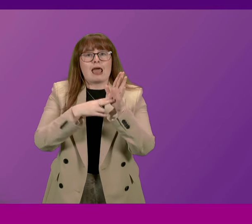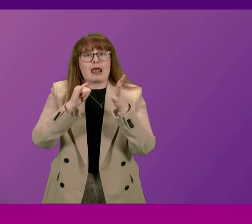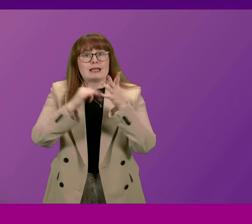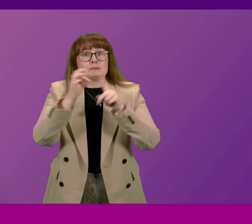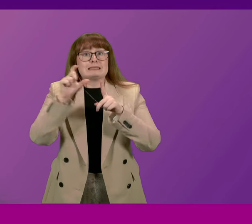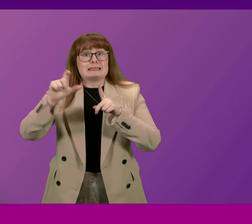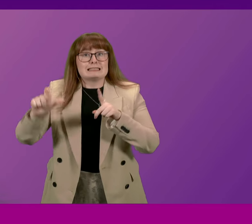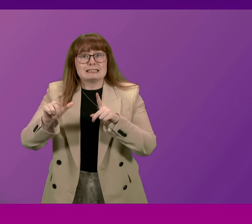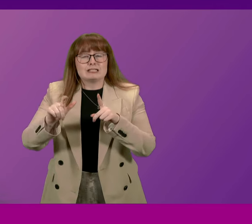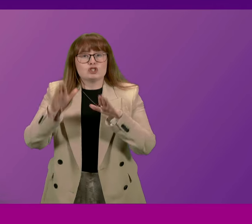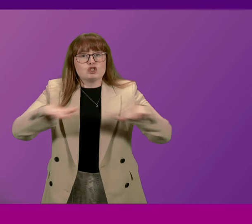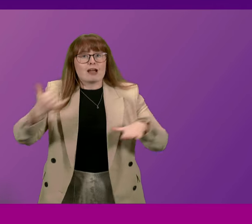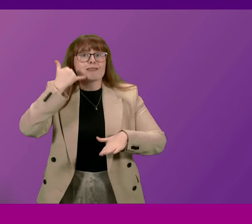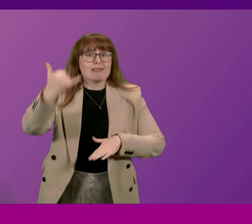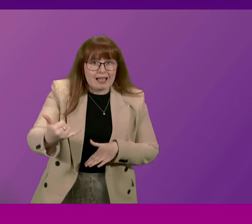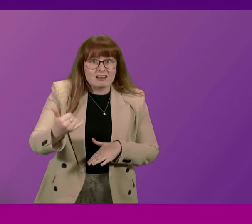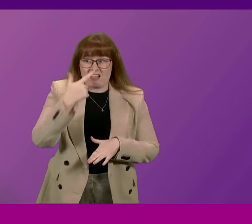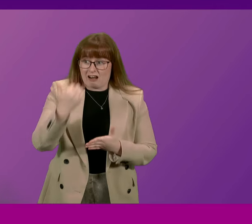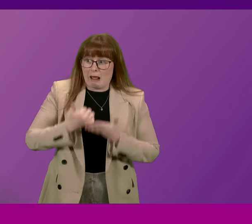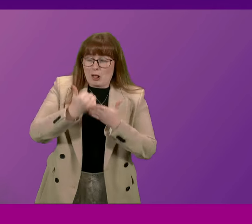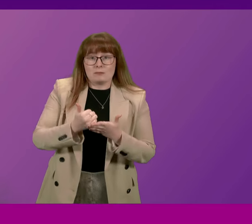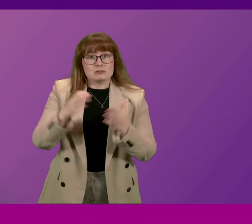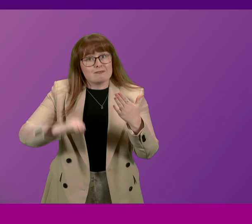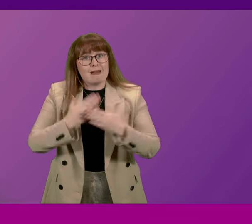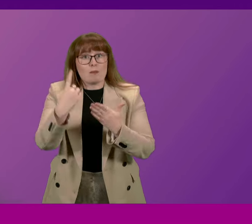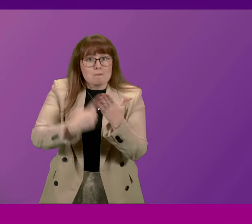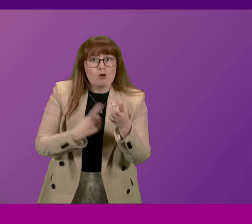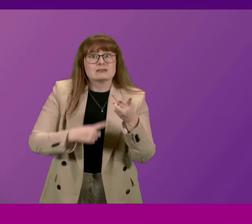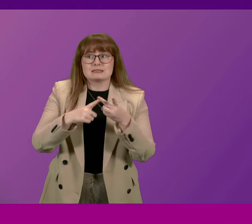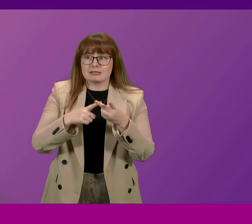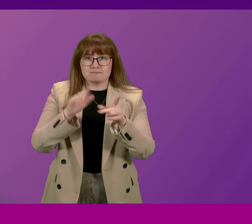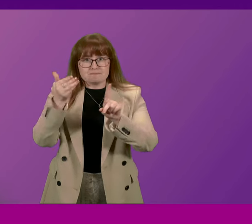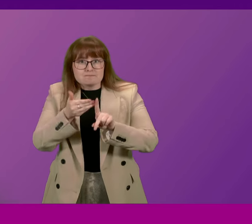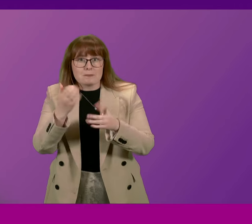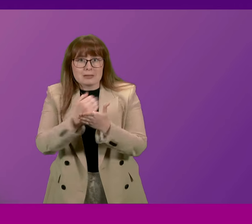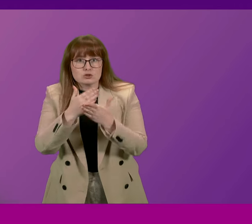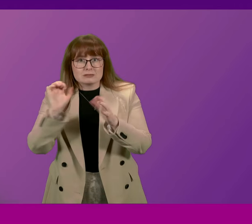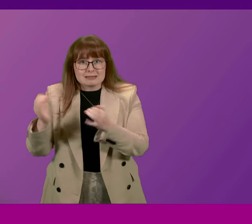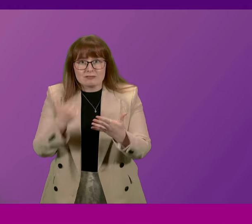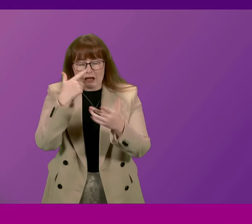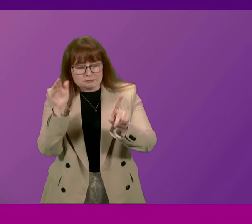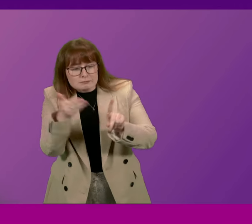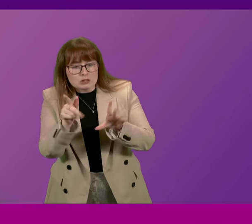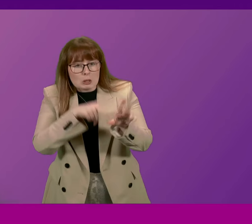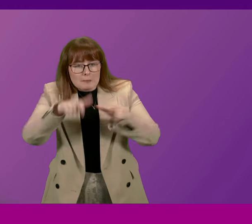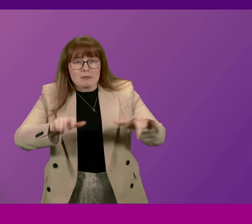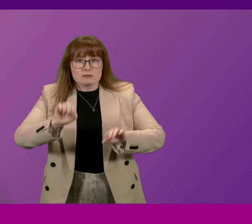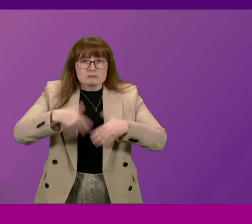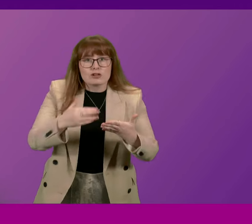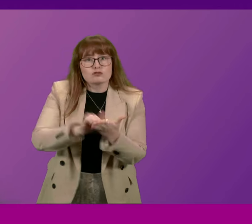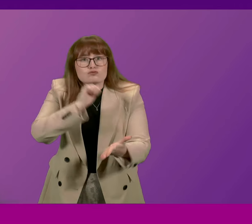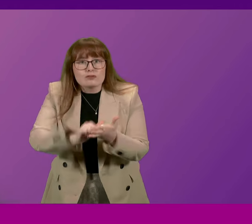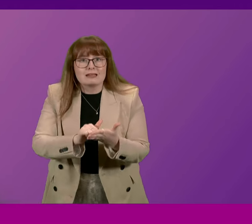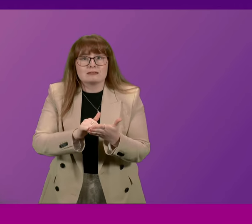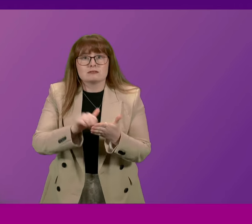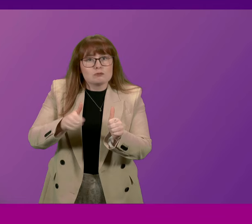Childline, who support children and help us develop policies and design services that safeguard young people and provide the right support when they need it.